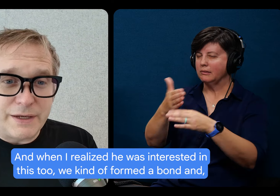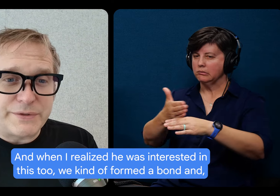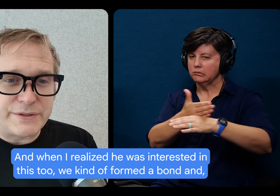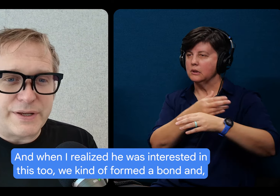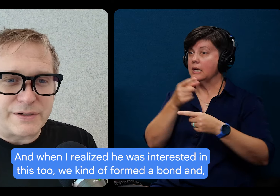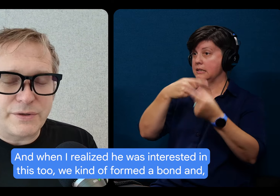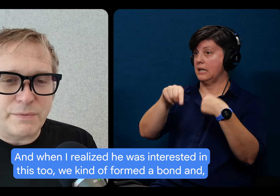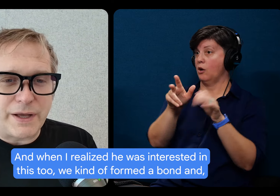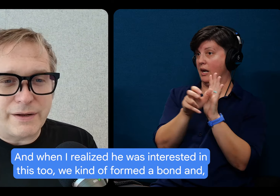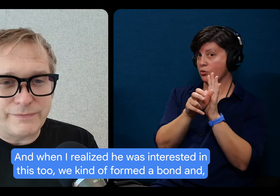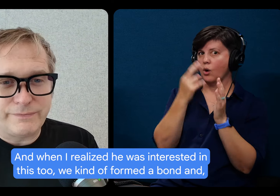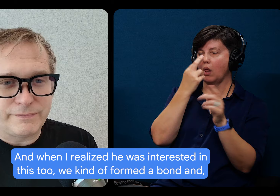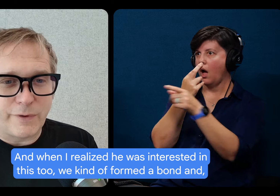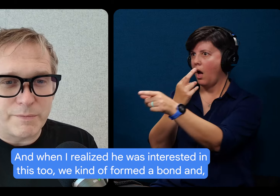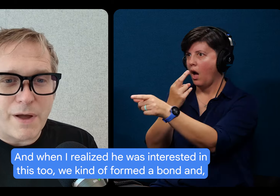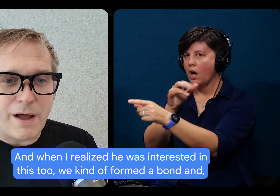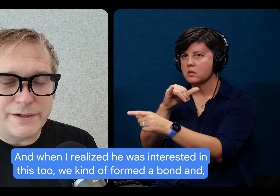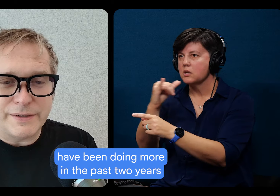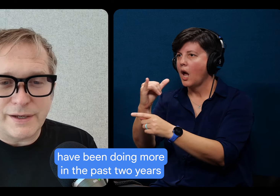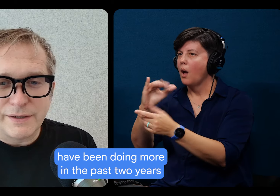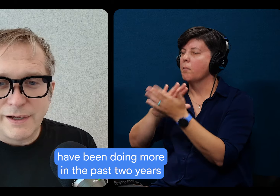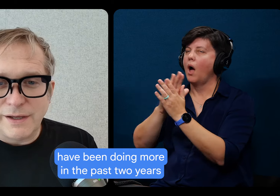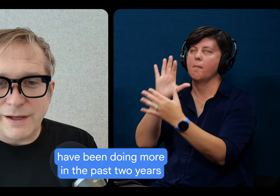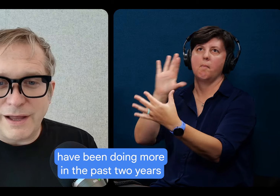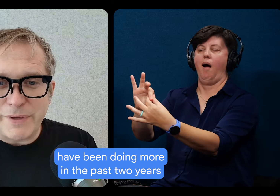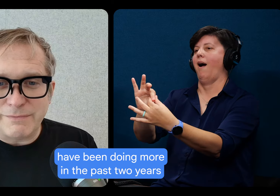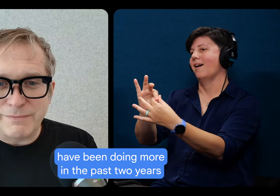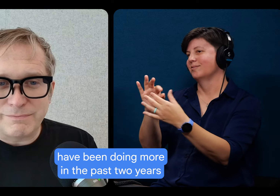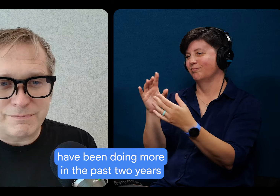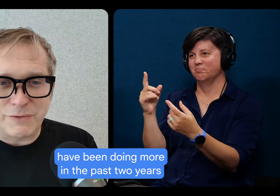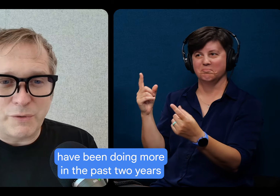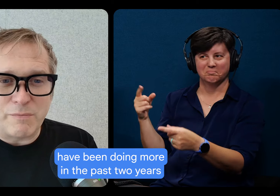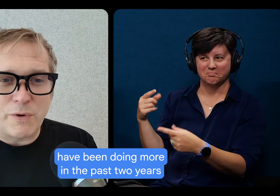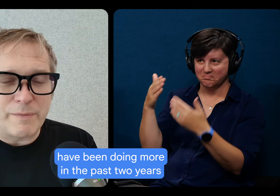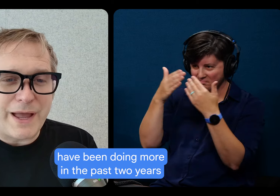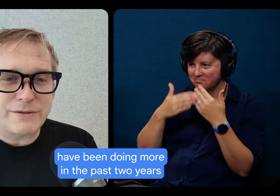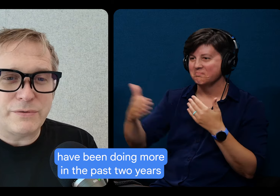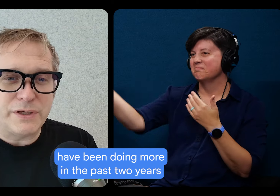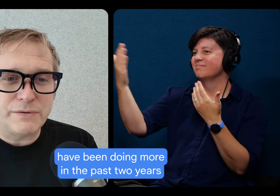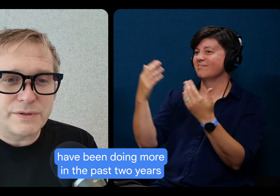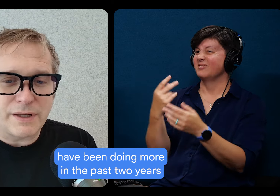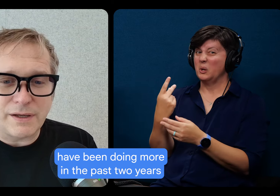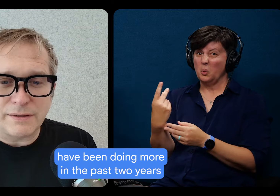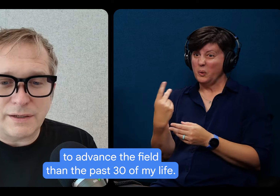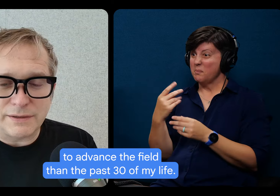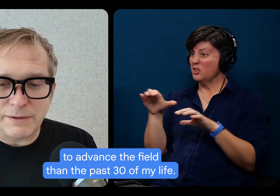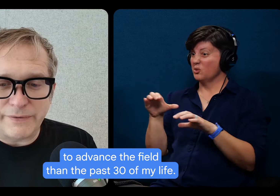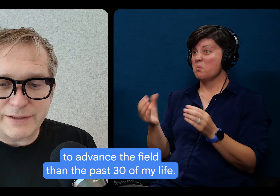I realized he was interested in this, too, we kind of formed a bond and have been doing more in the past two years